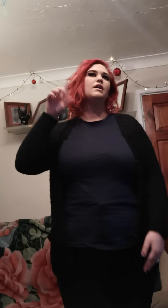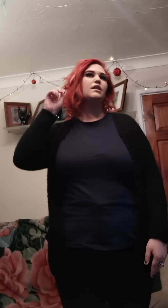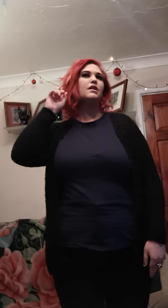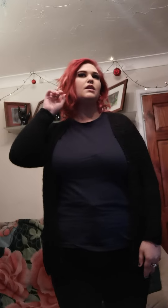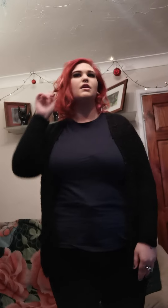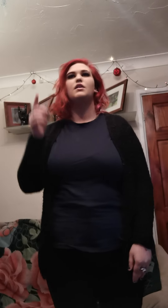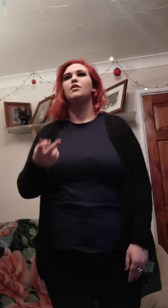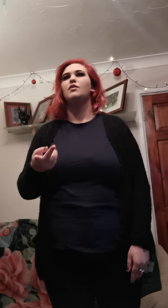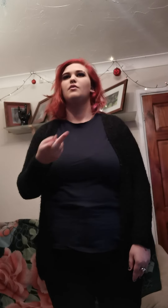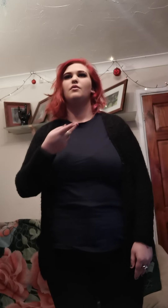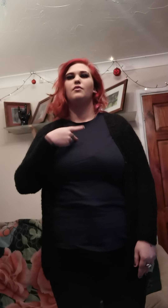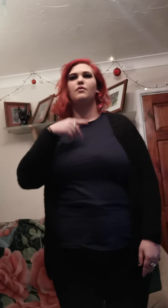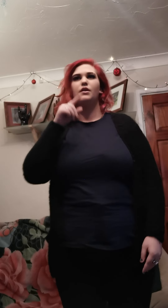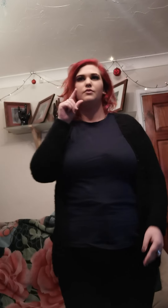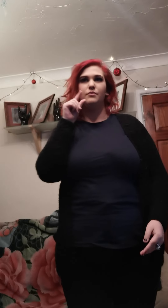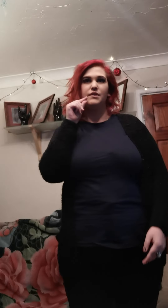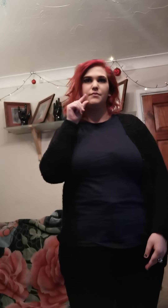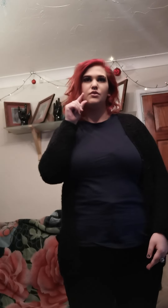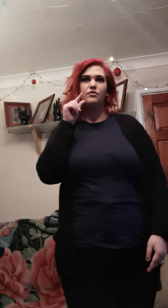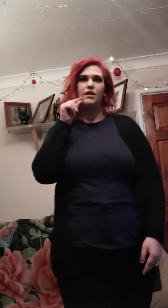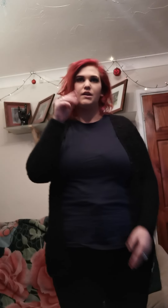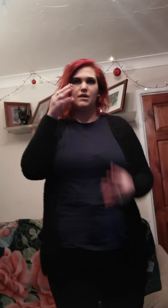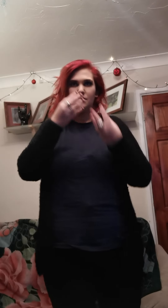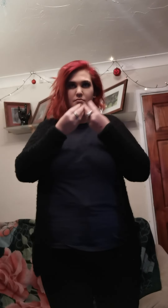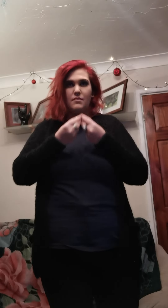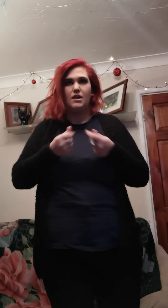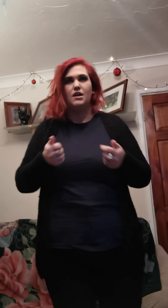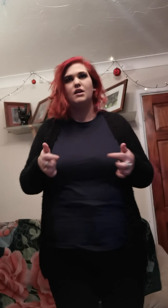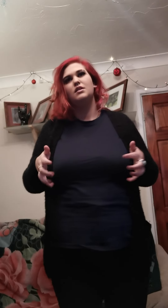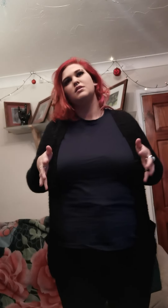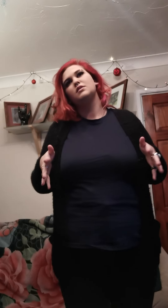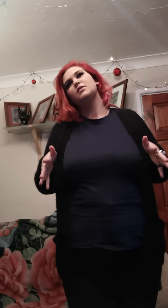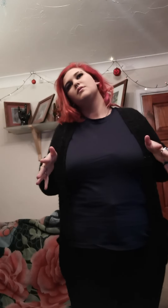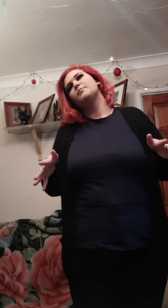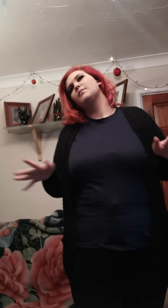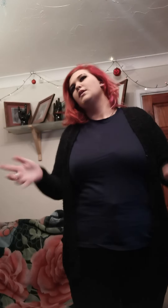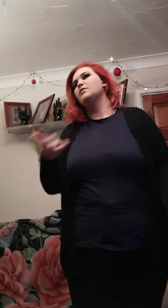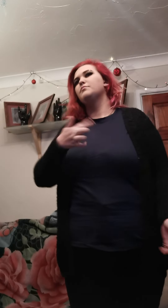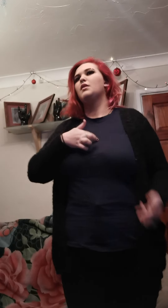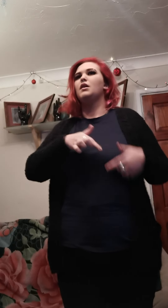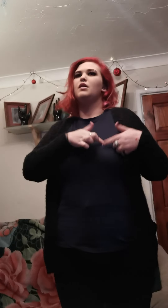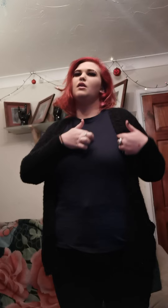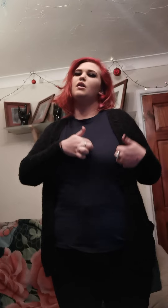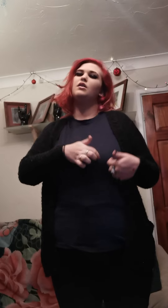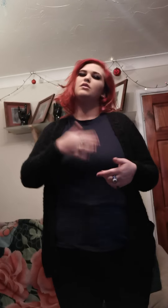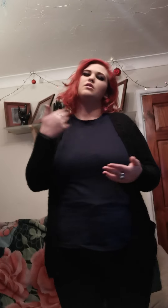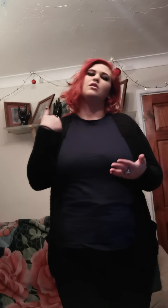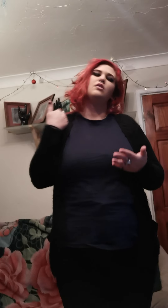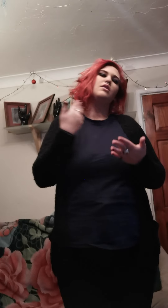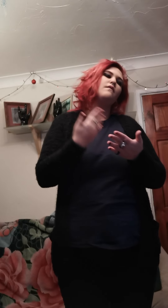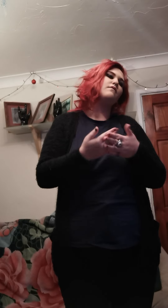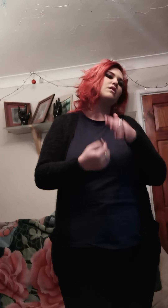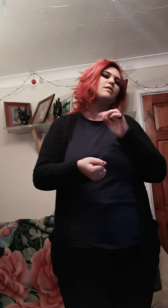ear, while the whispering melts my heart on every